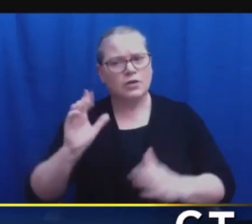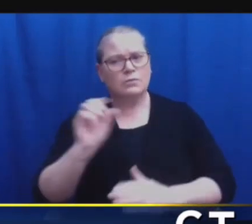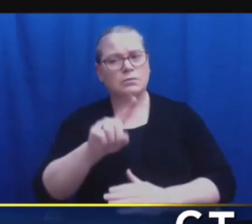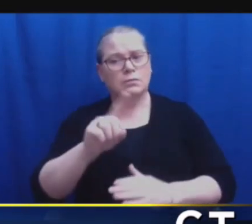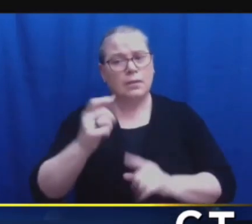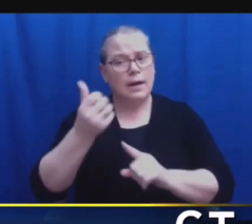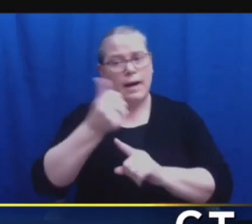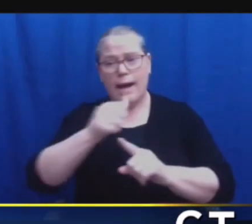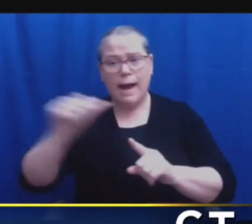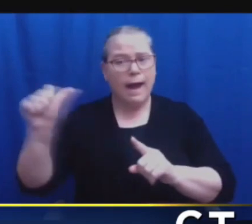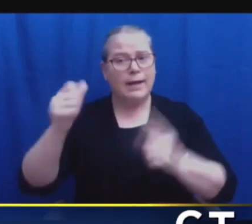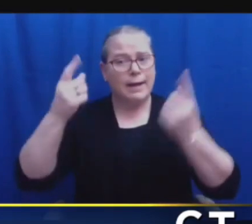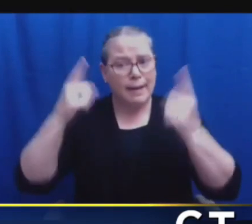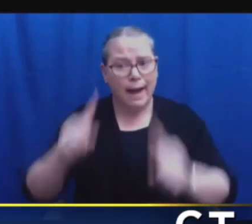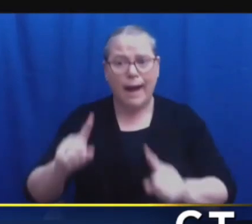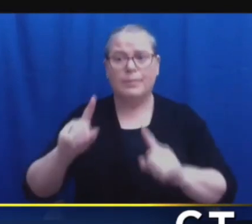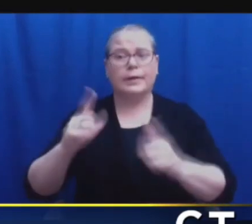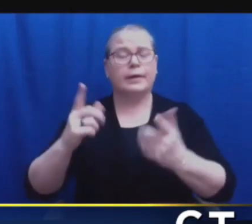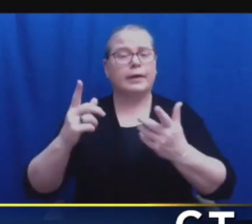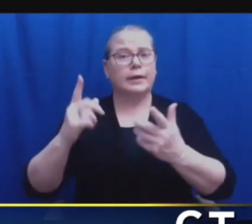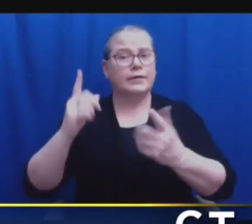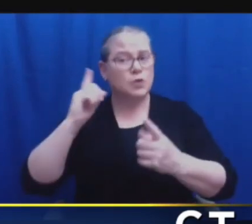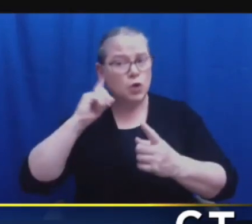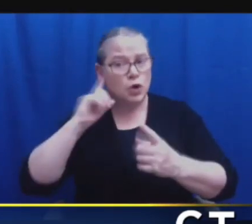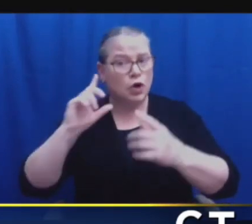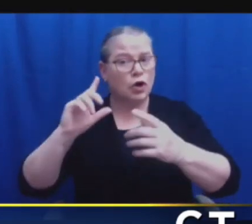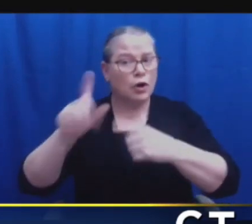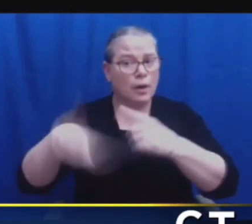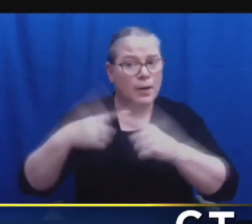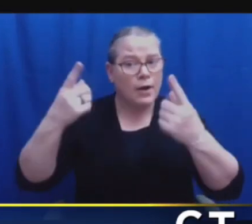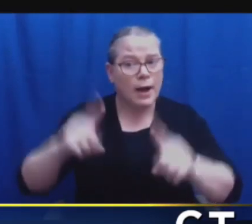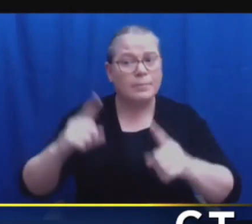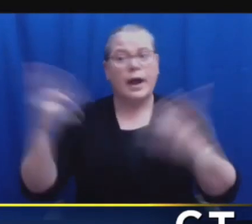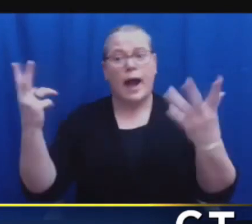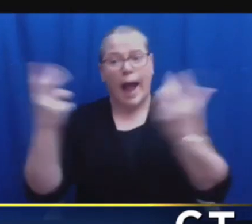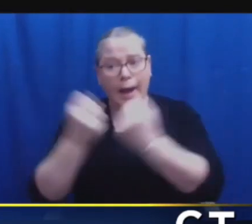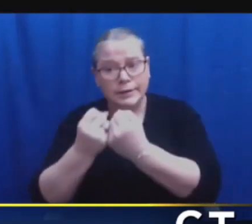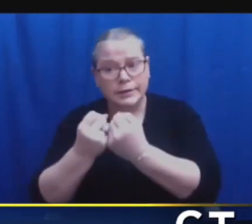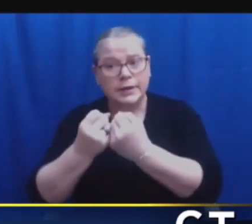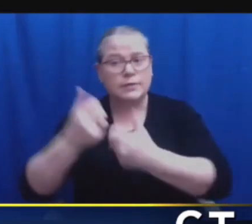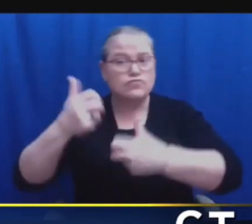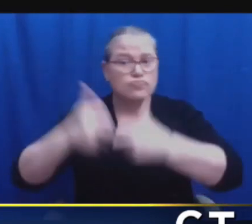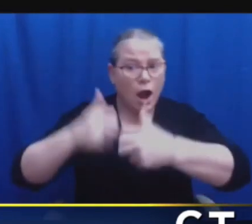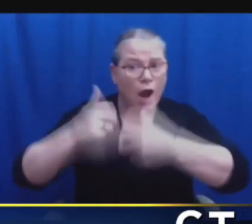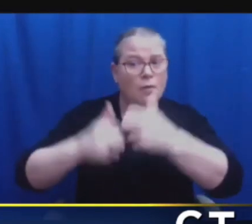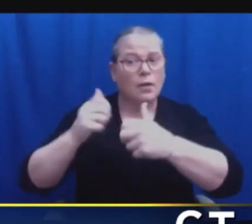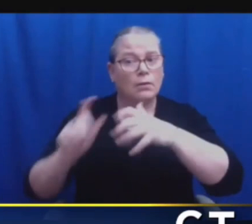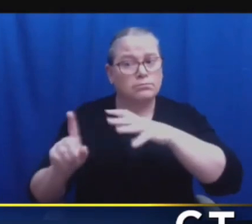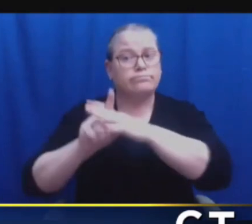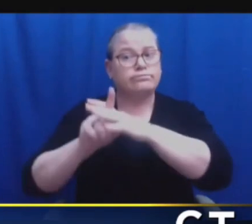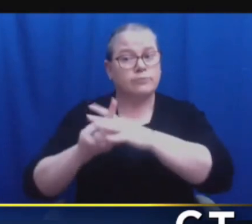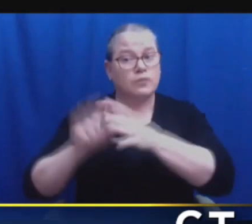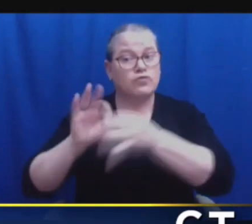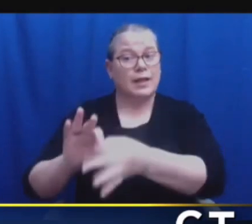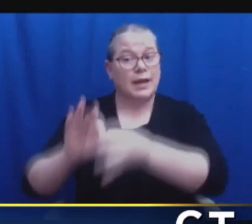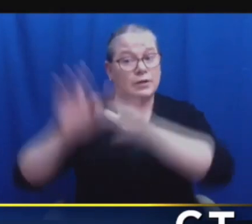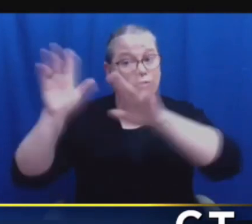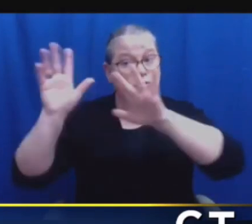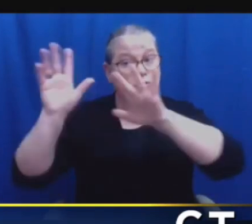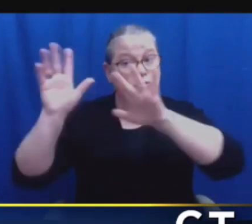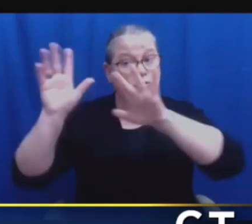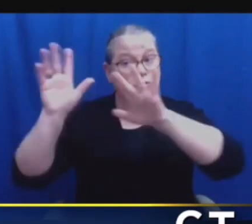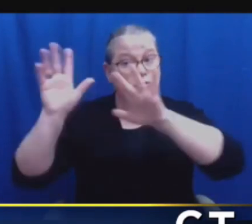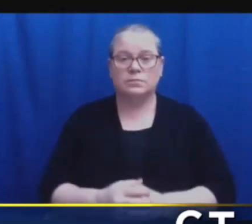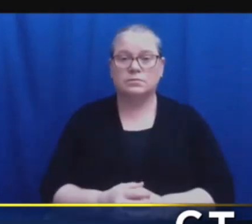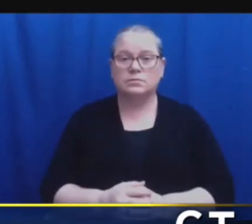because of the storm, any big accidents or anything like that? Very little at this point, Emily. Some isolated